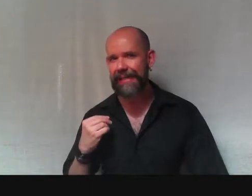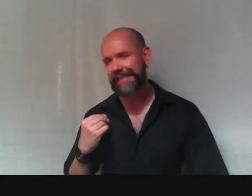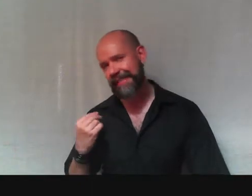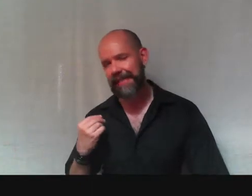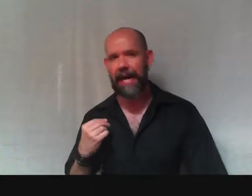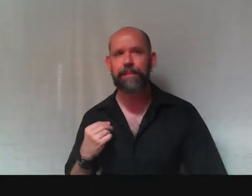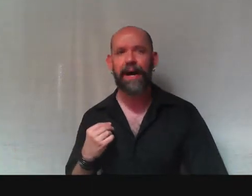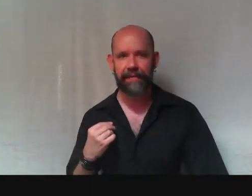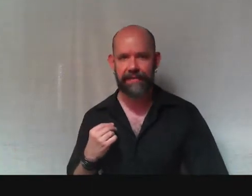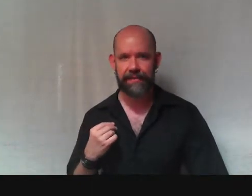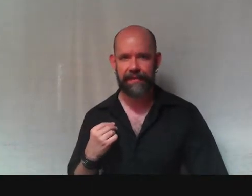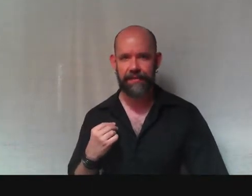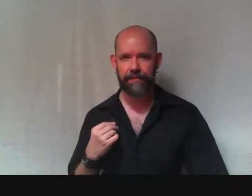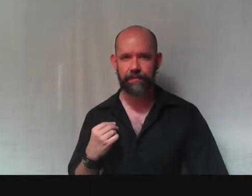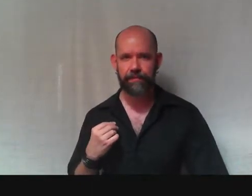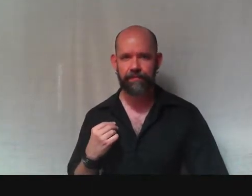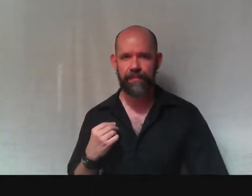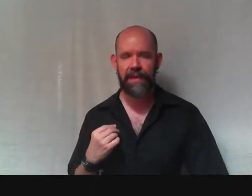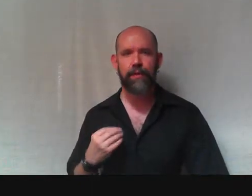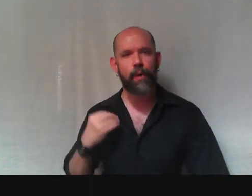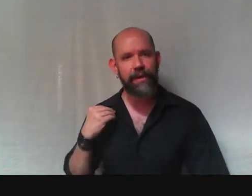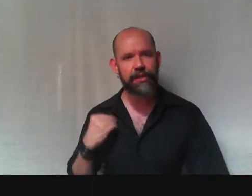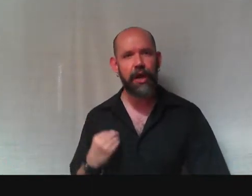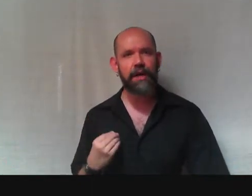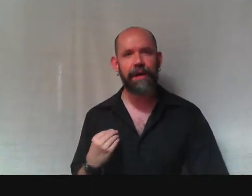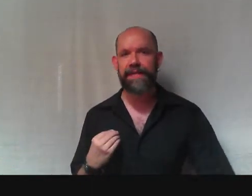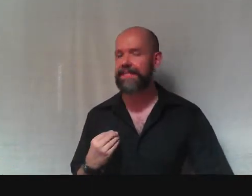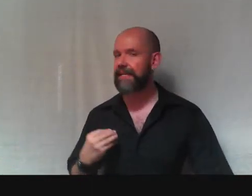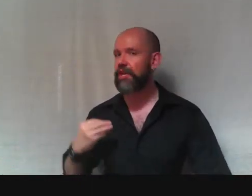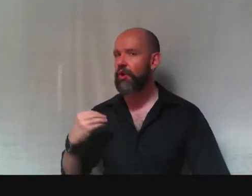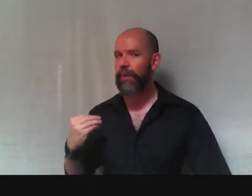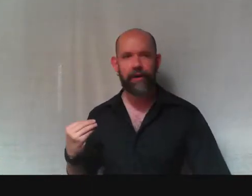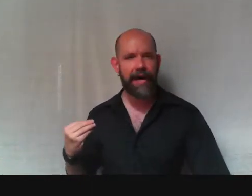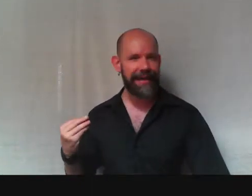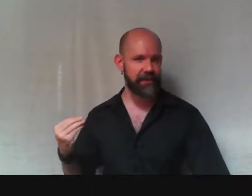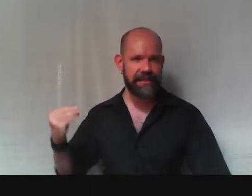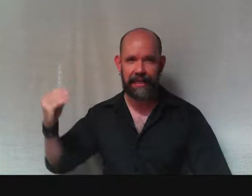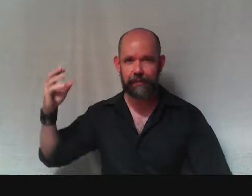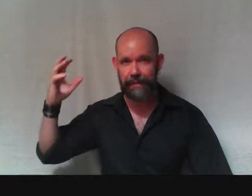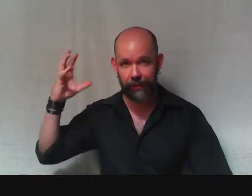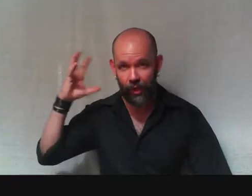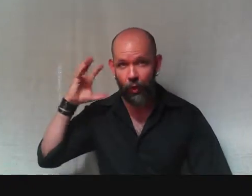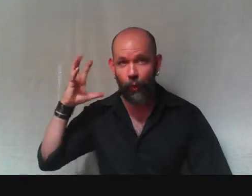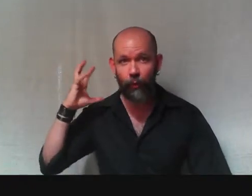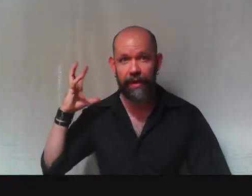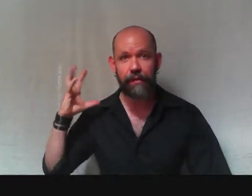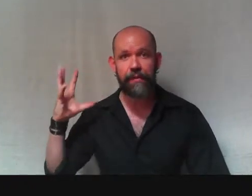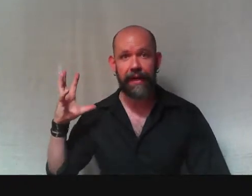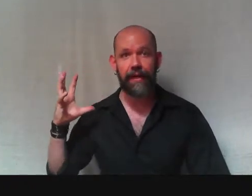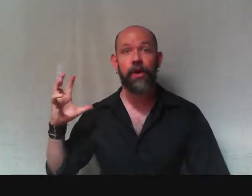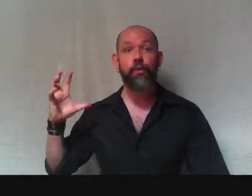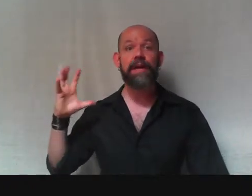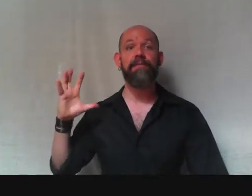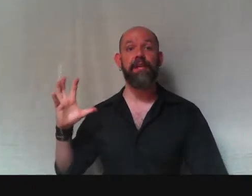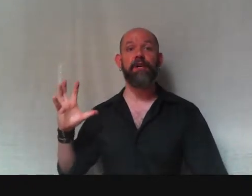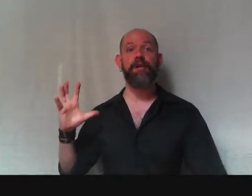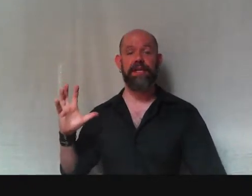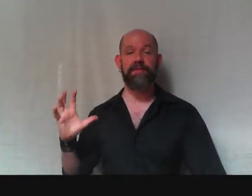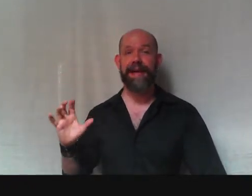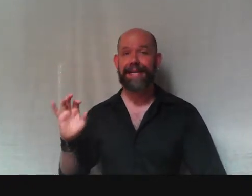hypothesis. That when we talk about these things, we are not actually telling people what we think. We have learned, in fact,